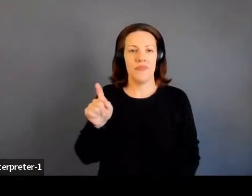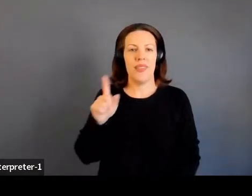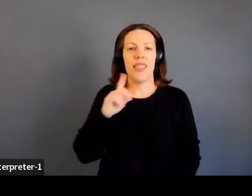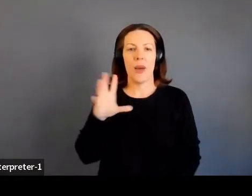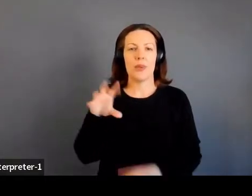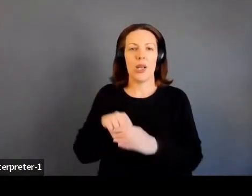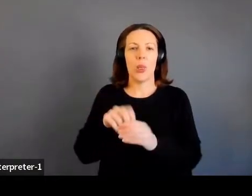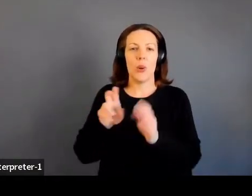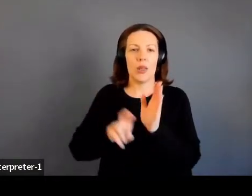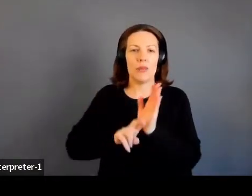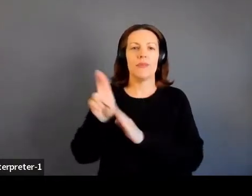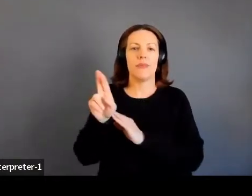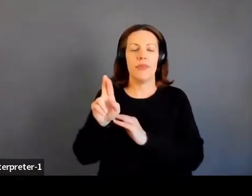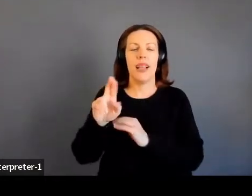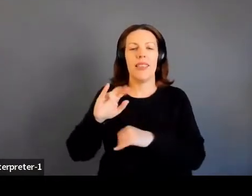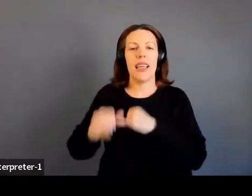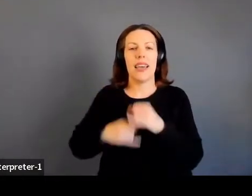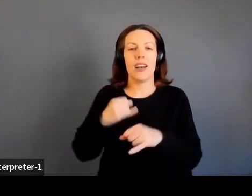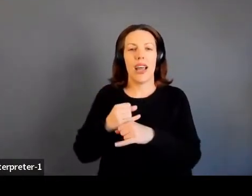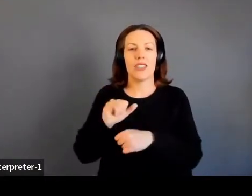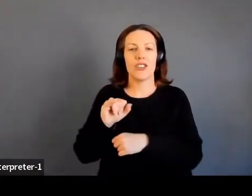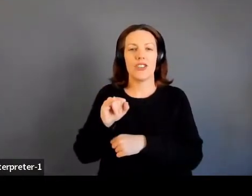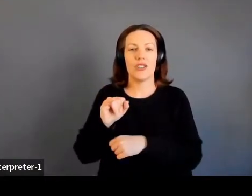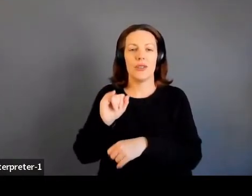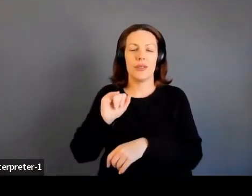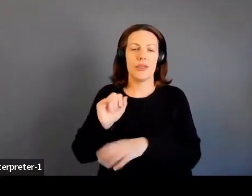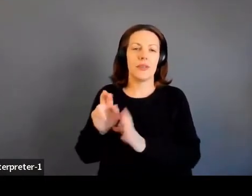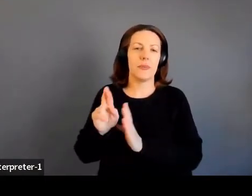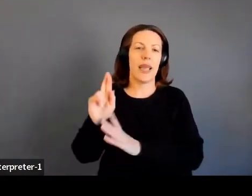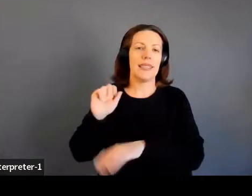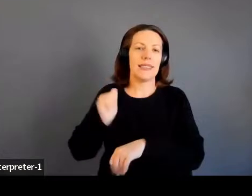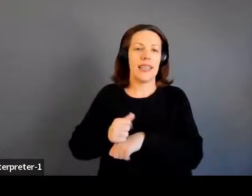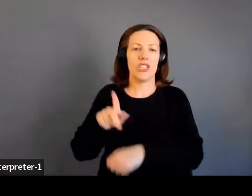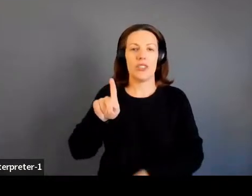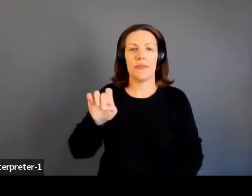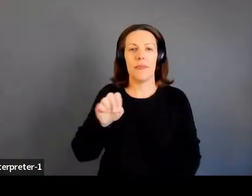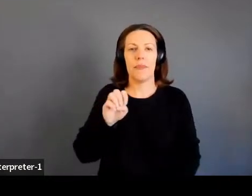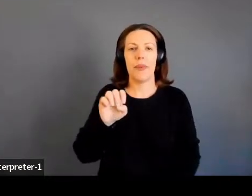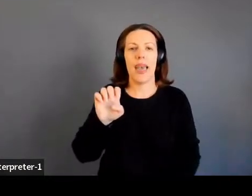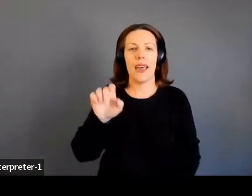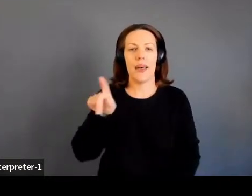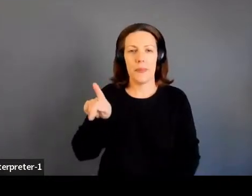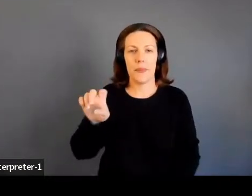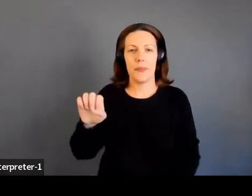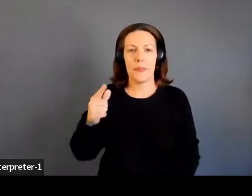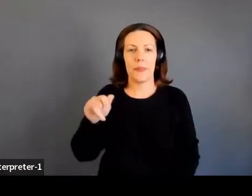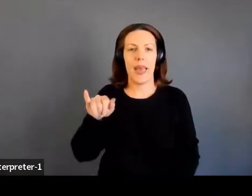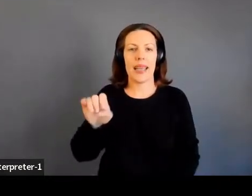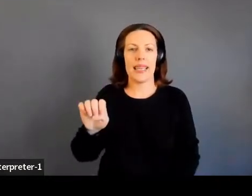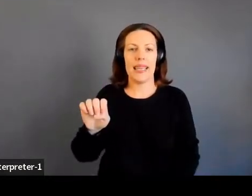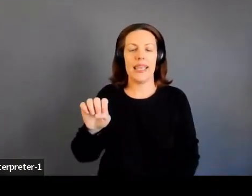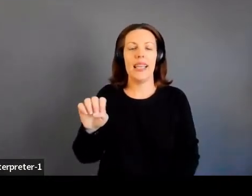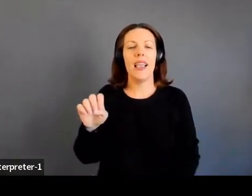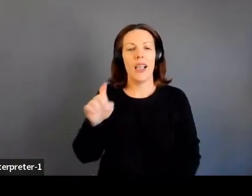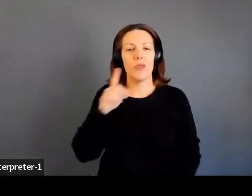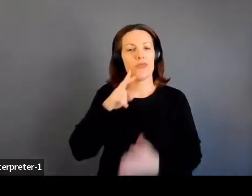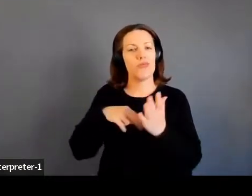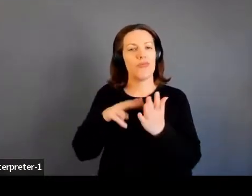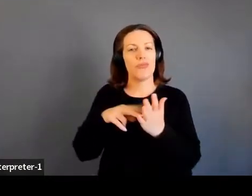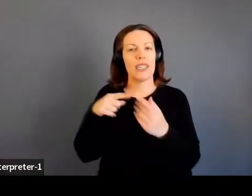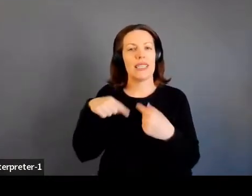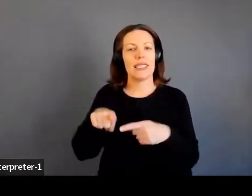International Space Station and read from space by Commander Peggy Whitson during the AX-2 mission in 2023.